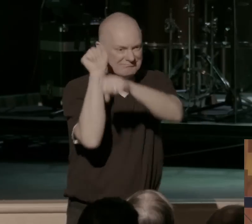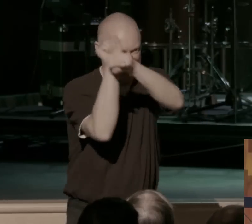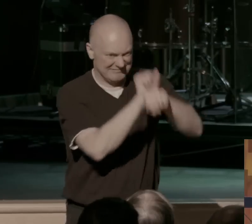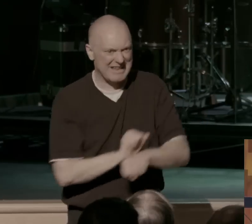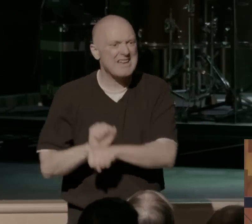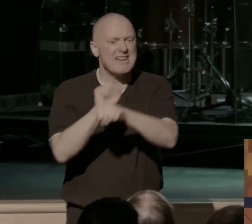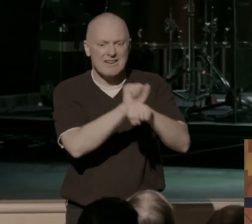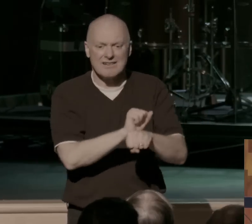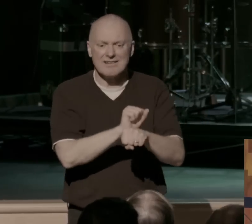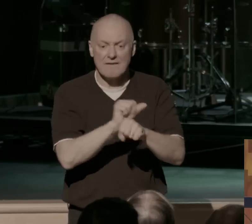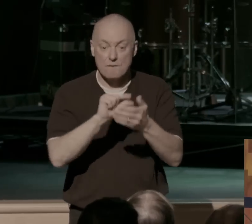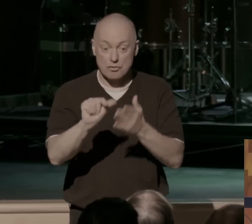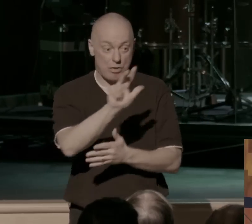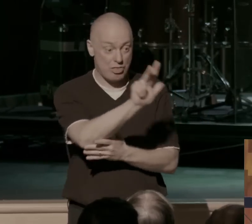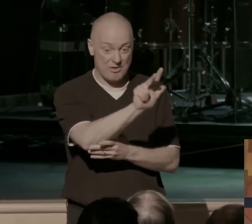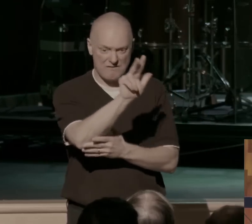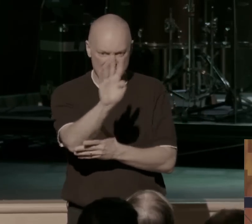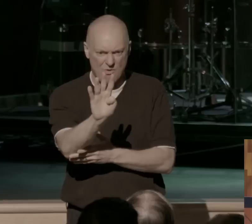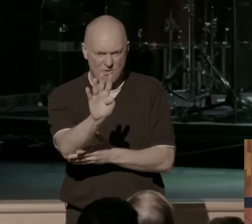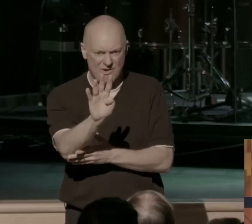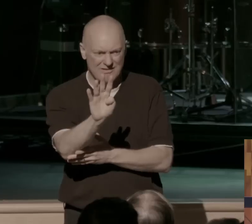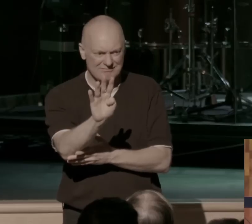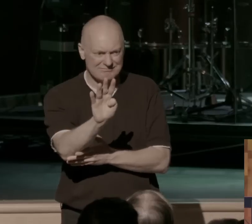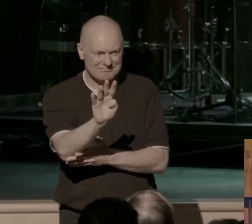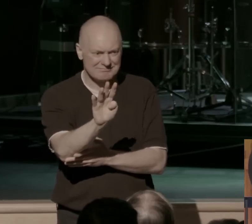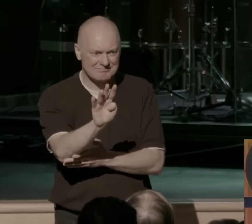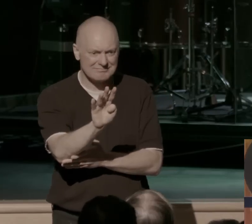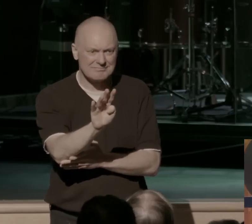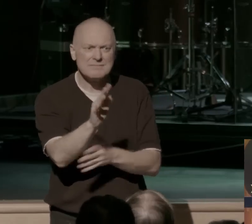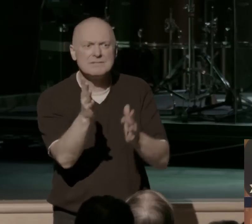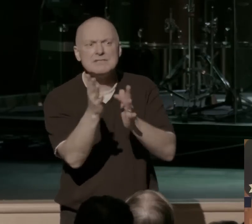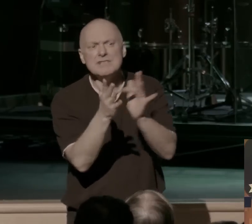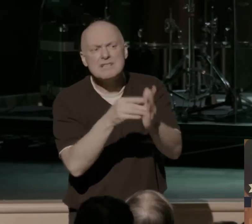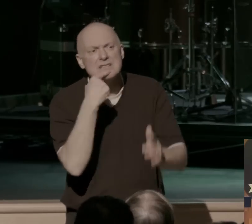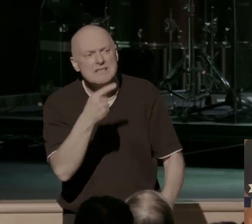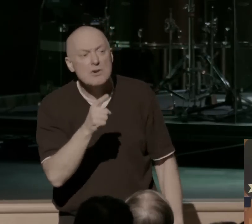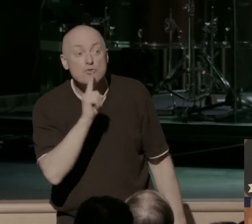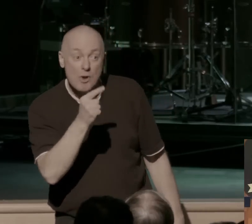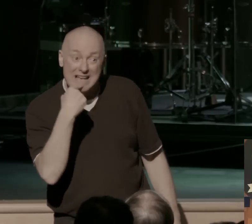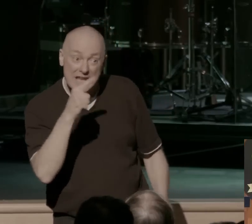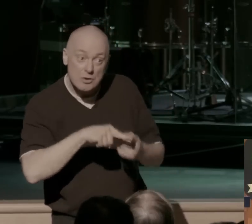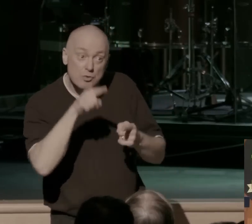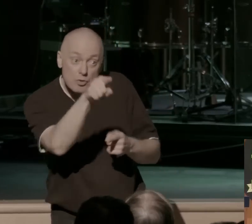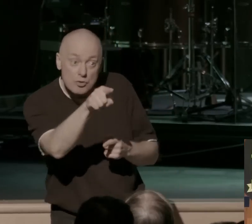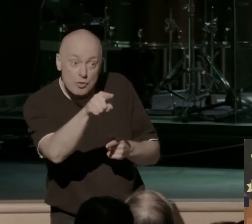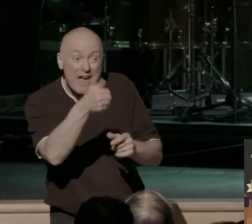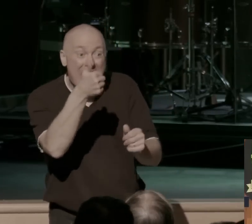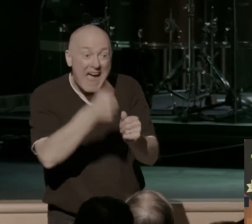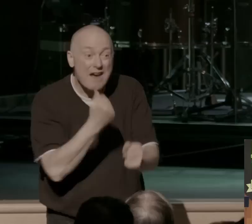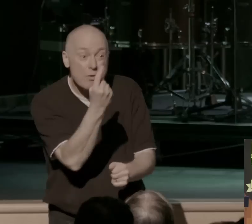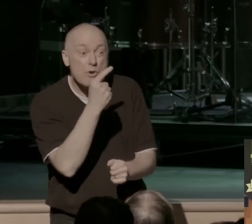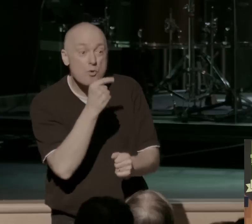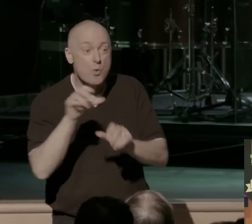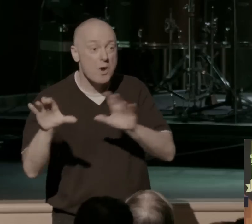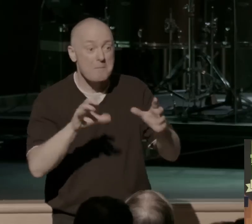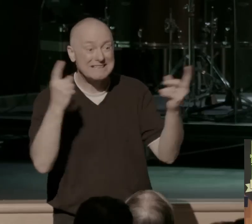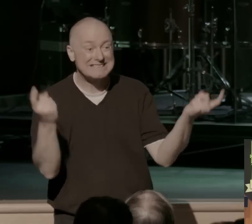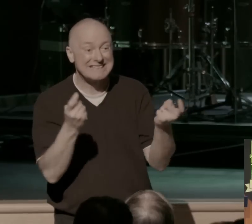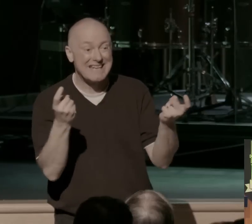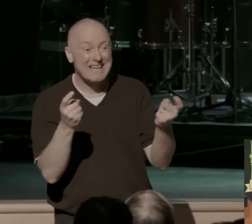He says in verse 34, this is what got them fired up. Jesus answered them and said, truly, I say to you, everyone who commits sin is a slave